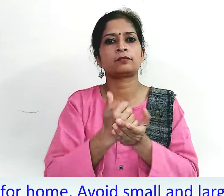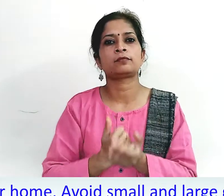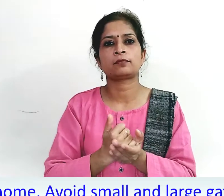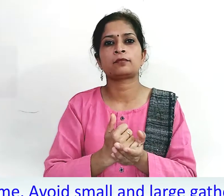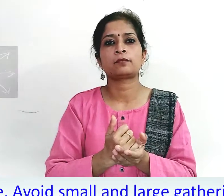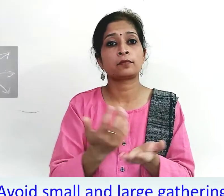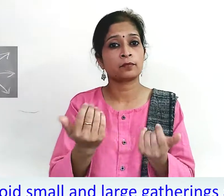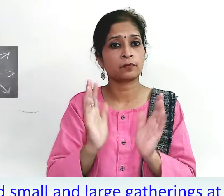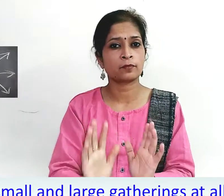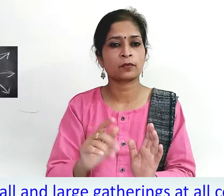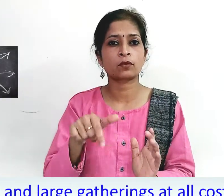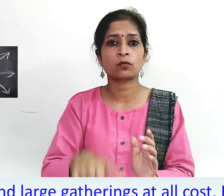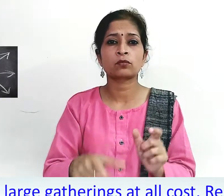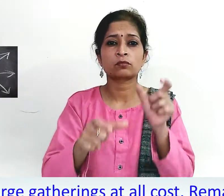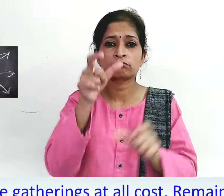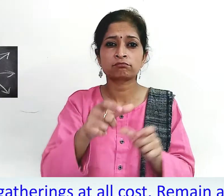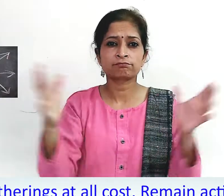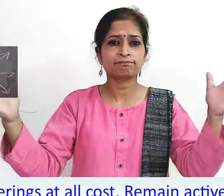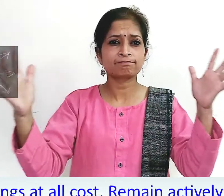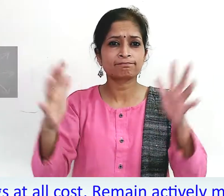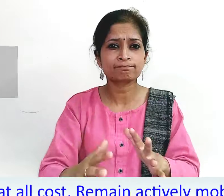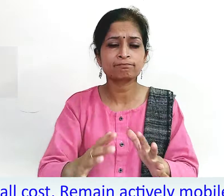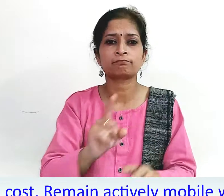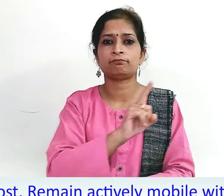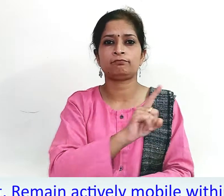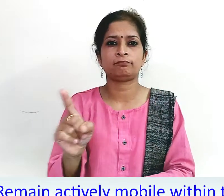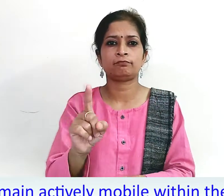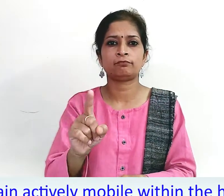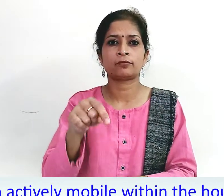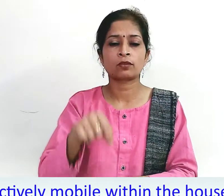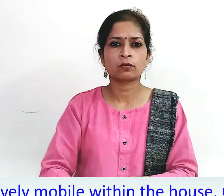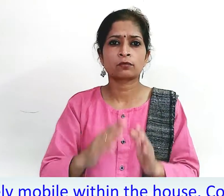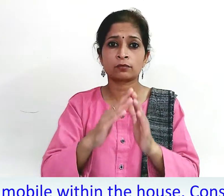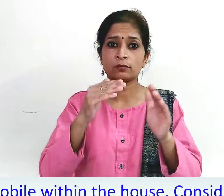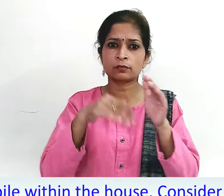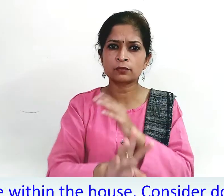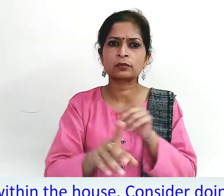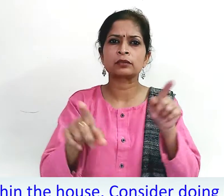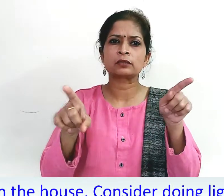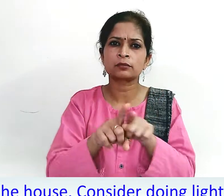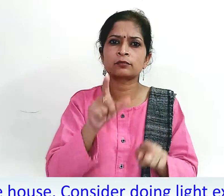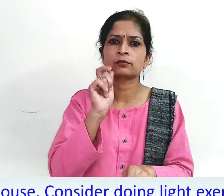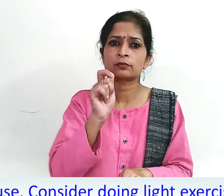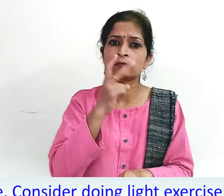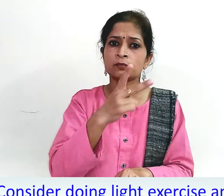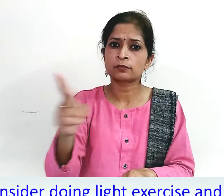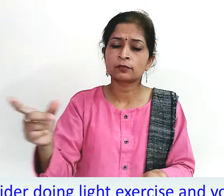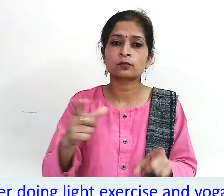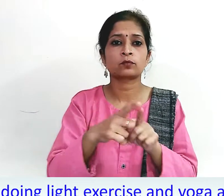Avoid small and large gatherings at all cost. Remain actively mobile within the house. Consider